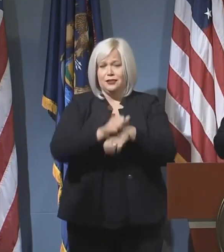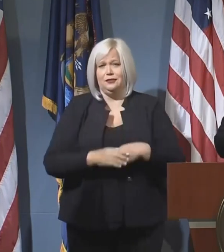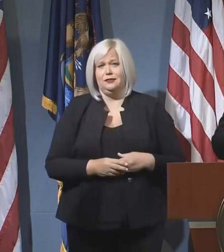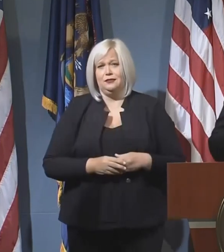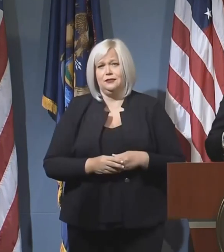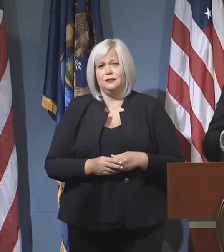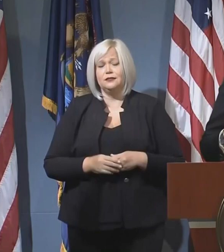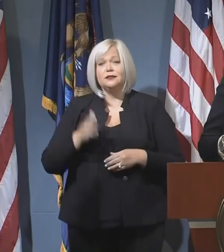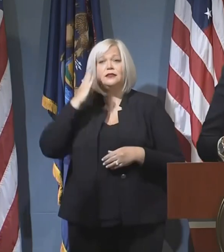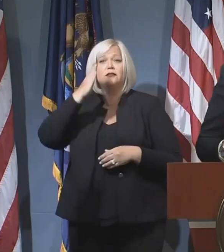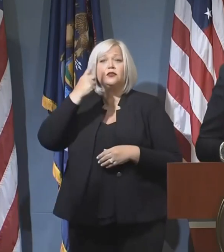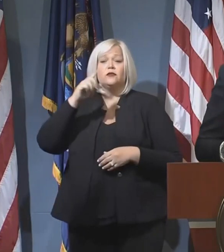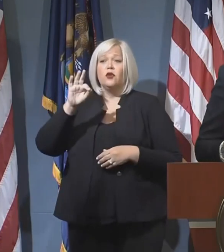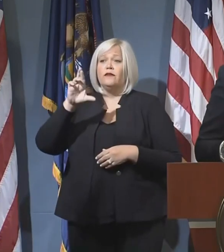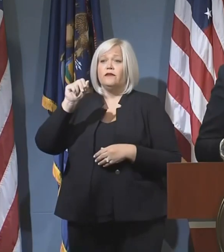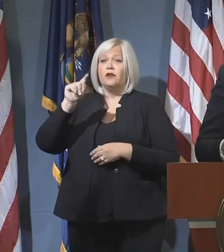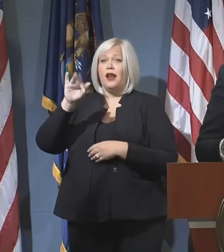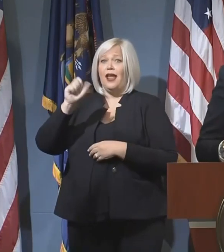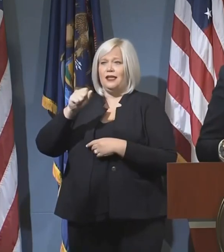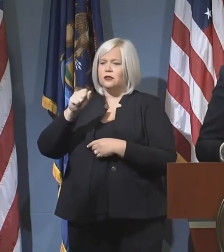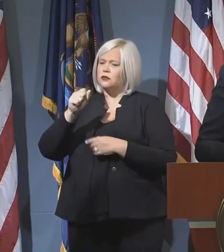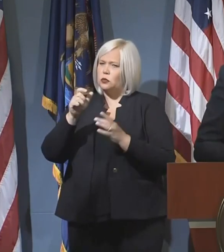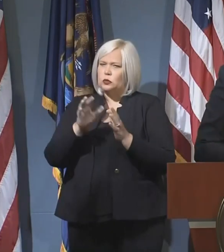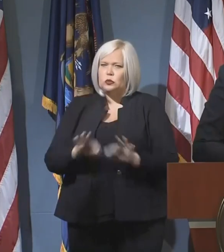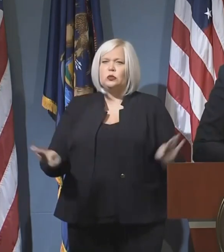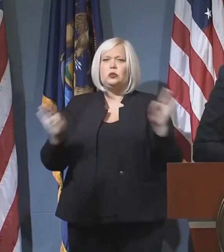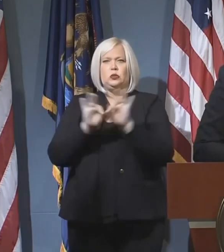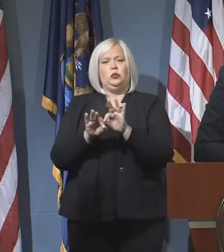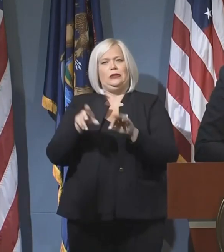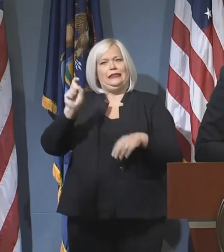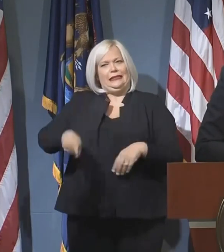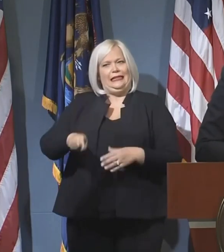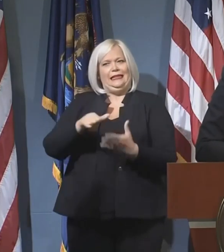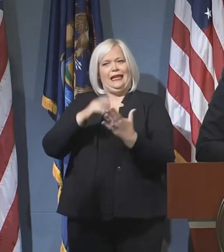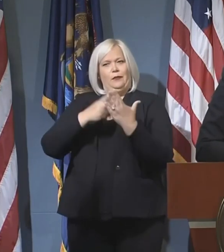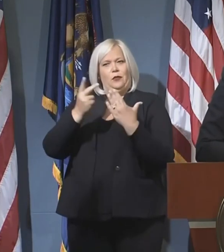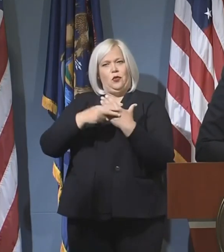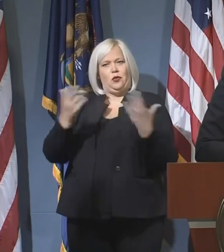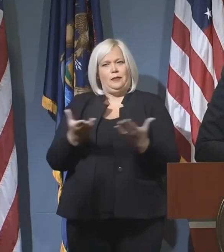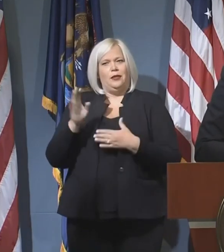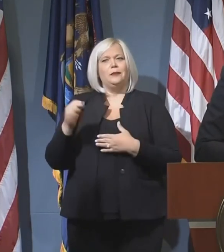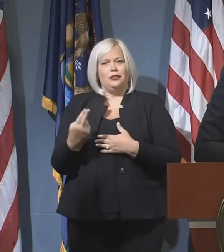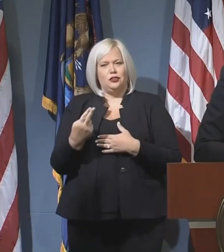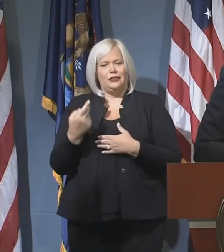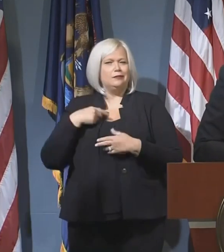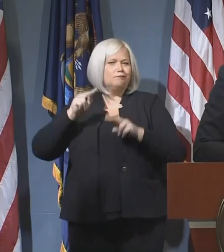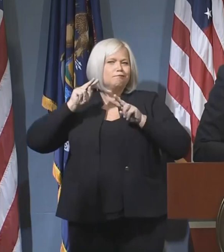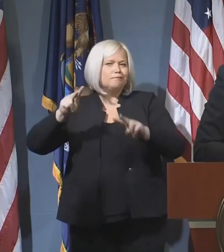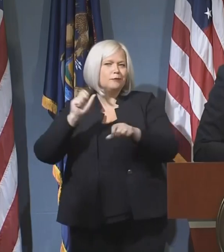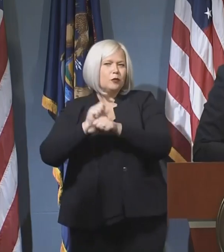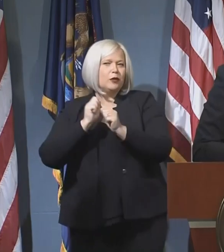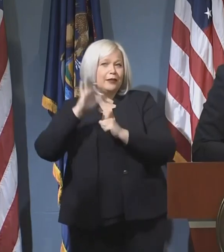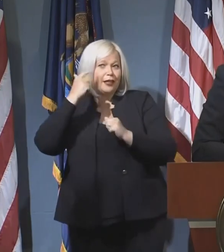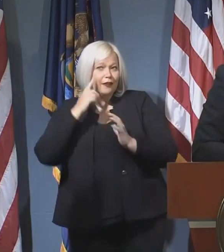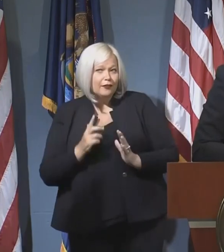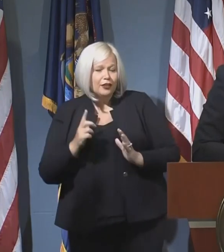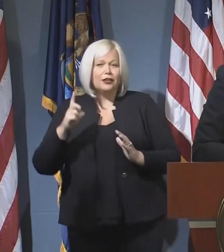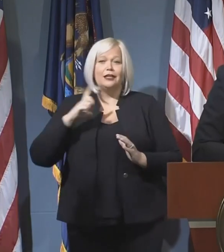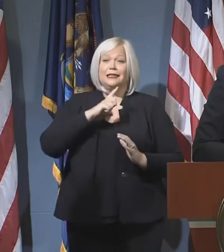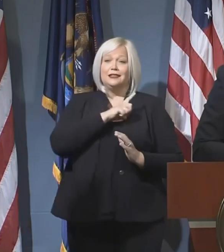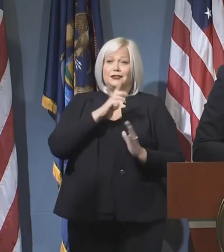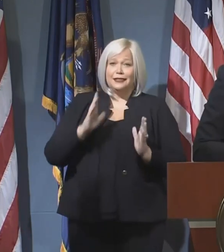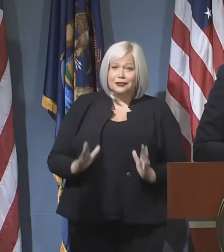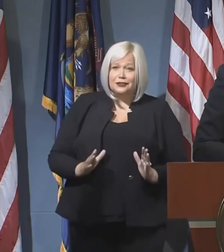Futures for Frontliners is something Michigan needs, which is why we are supporting it. We look forward to working with the governor, the